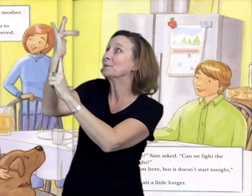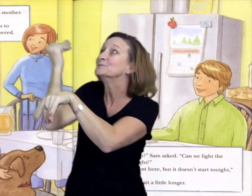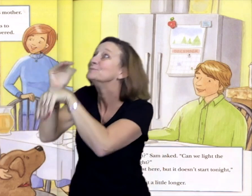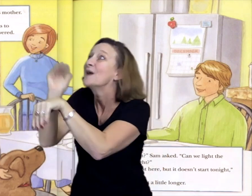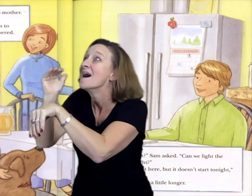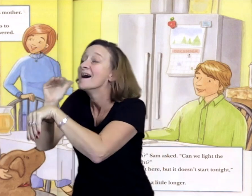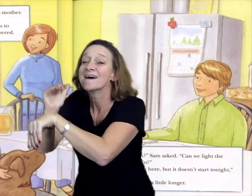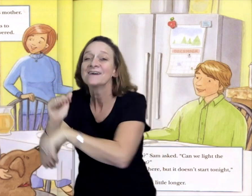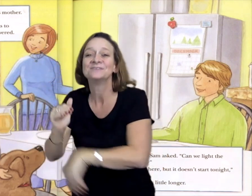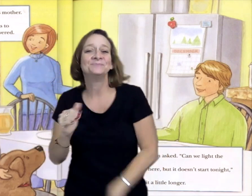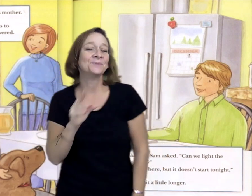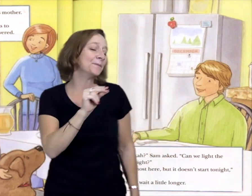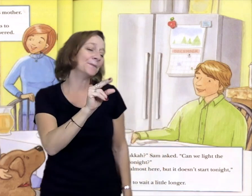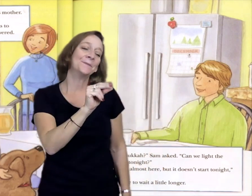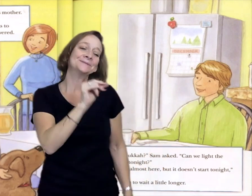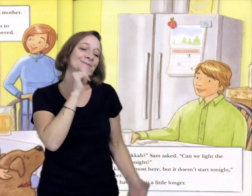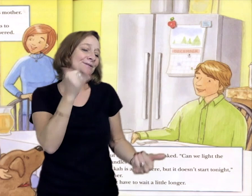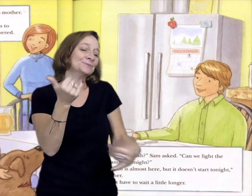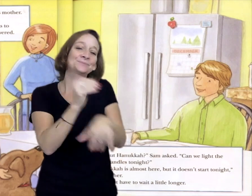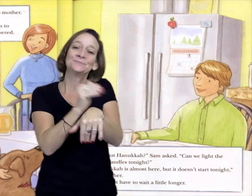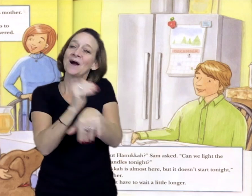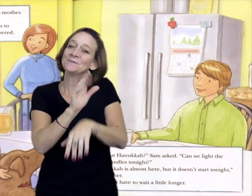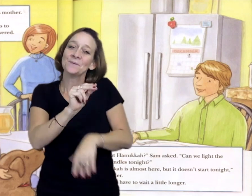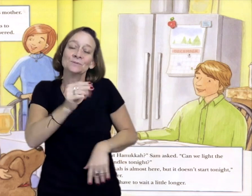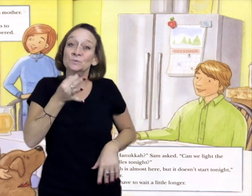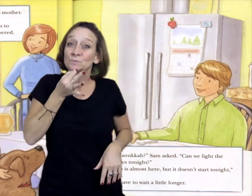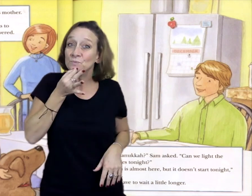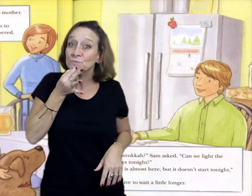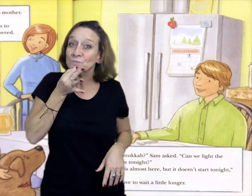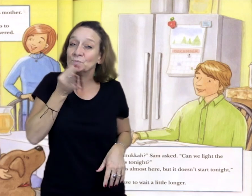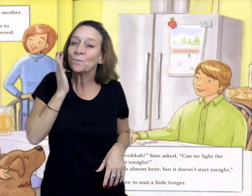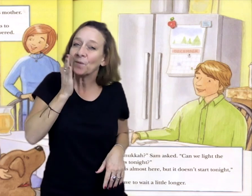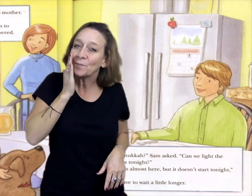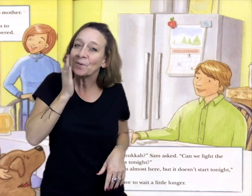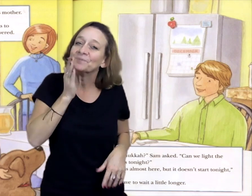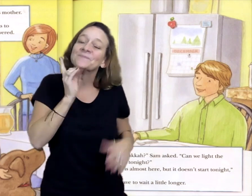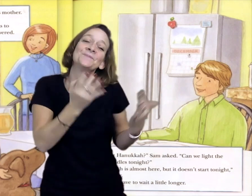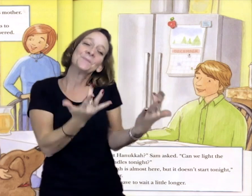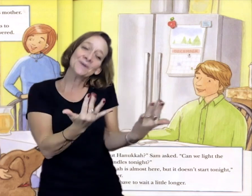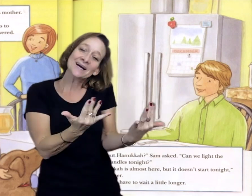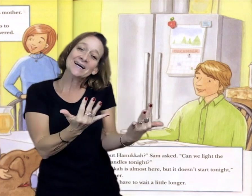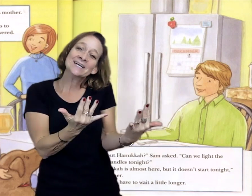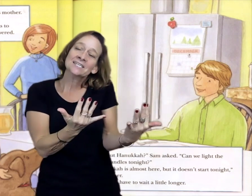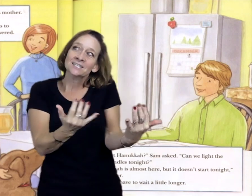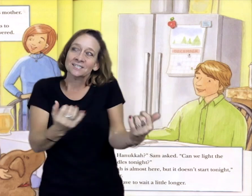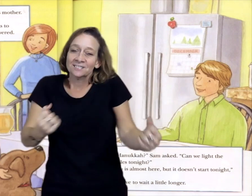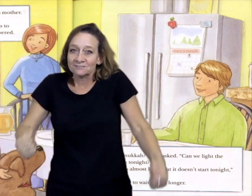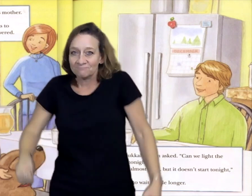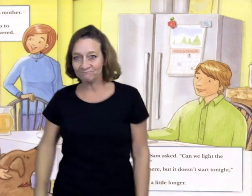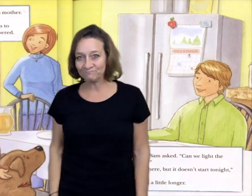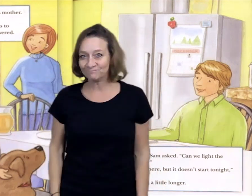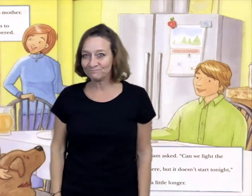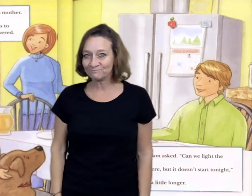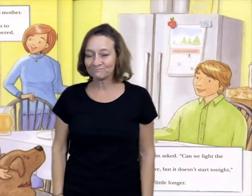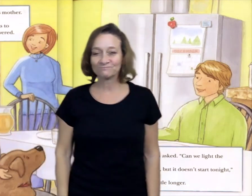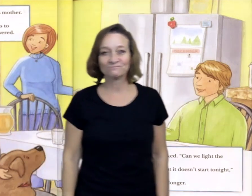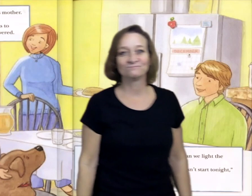Hanukkah? Sam asked. Can we light the menorah candles tonight? No, Hanukkah is almost here, but it